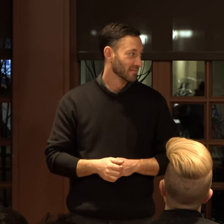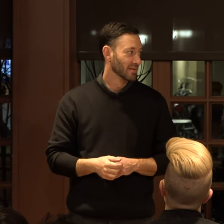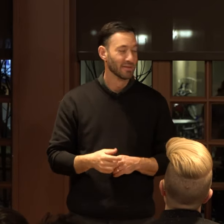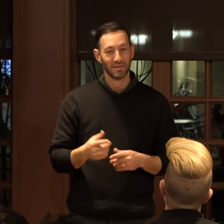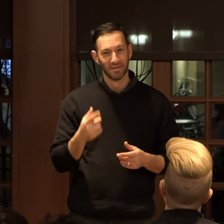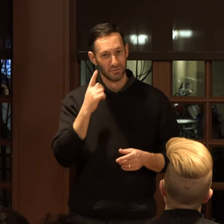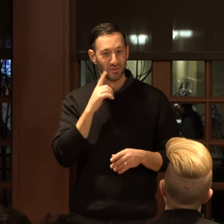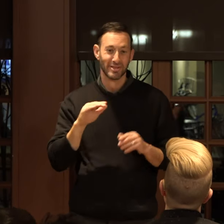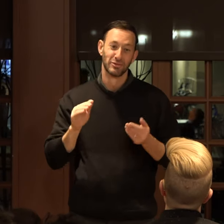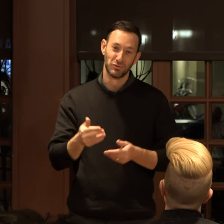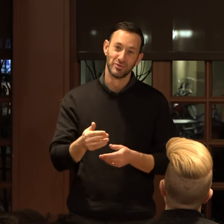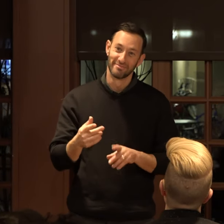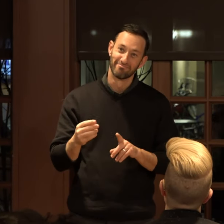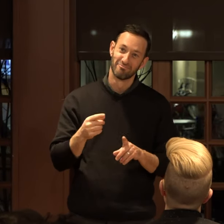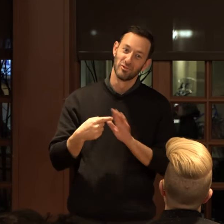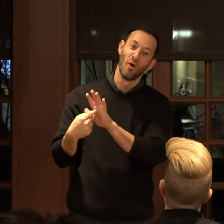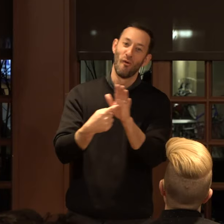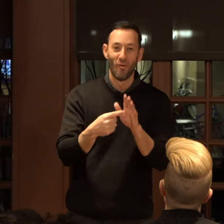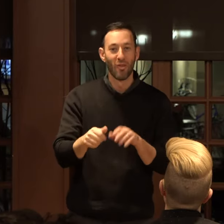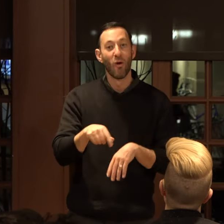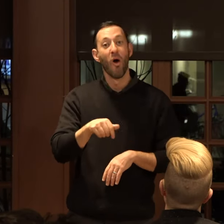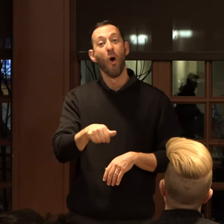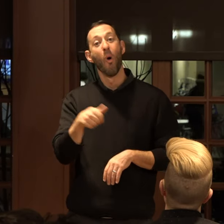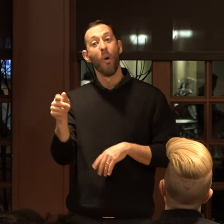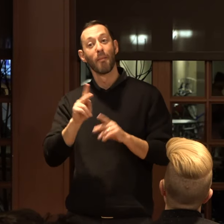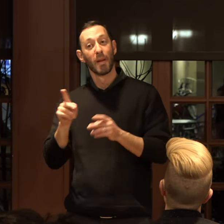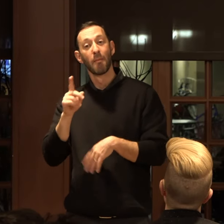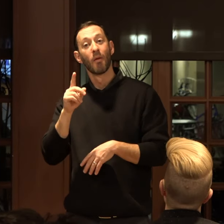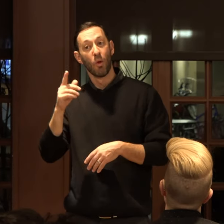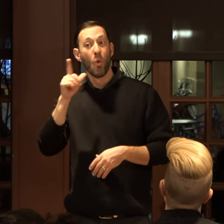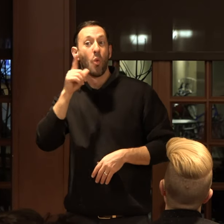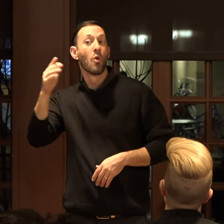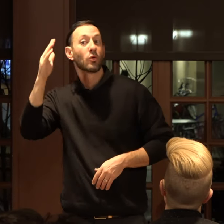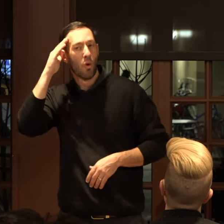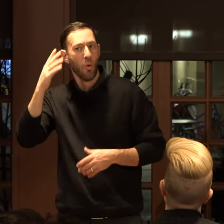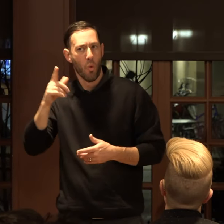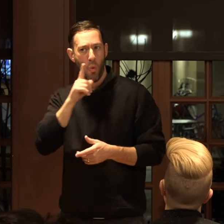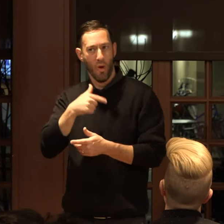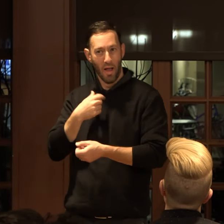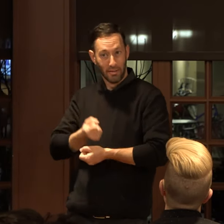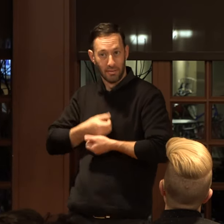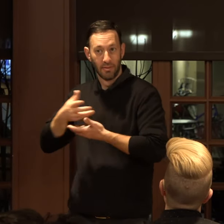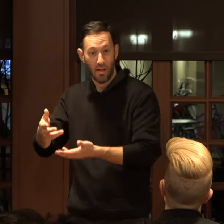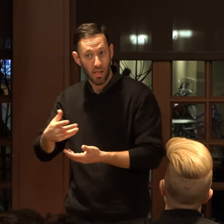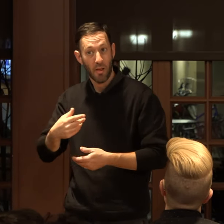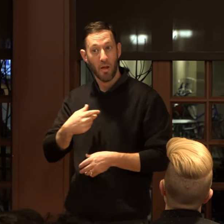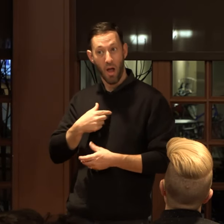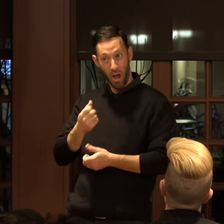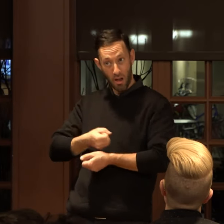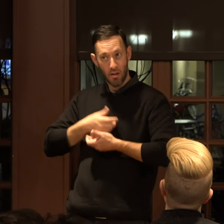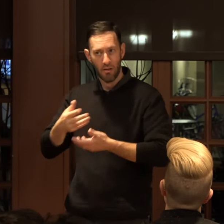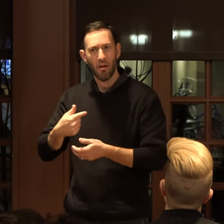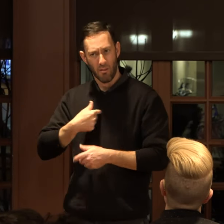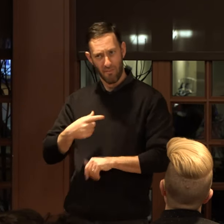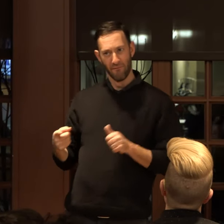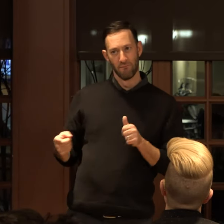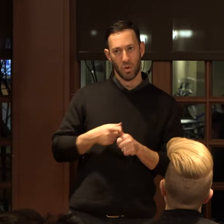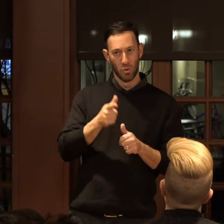Just introduced itself there. The only people aware of it are those I choose to tell. When I do, my voice is the first to speak.